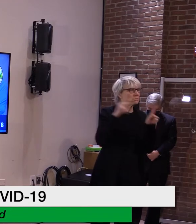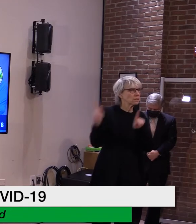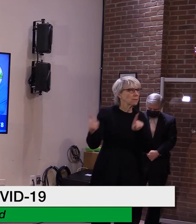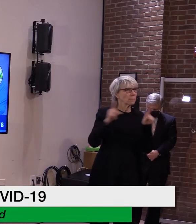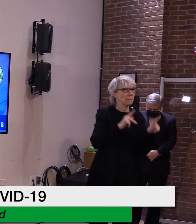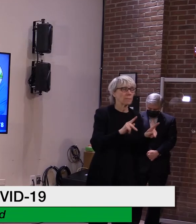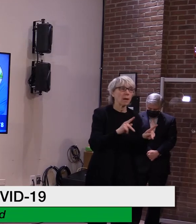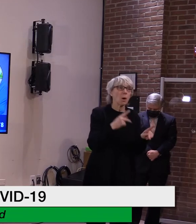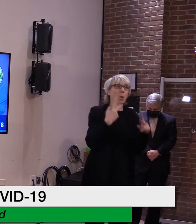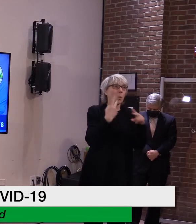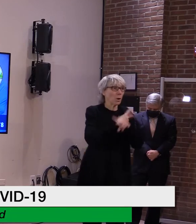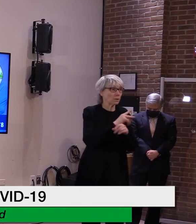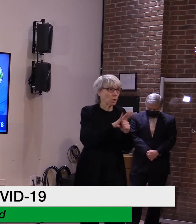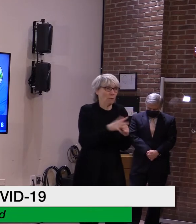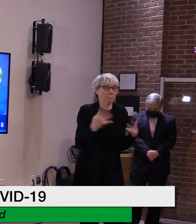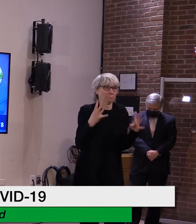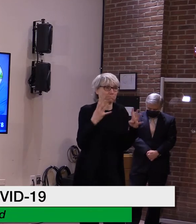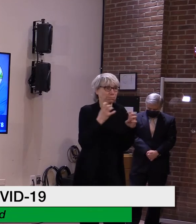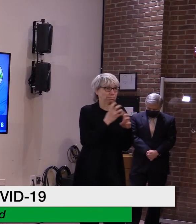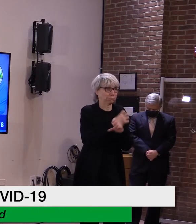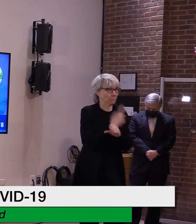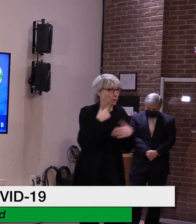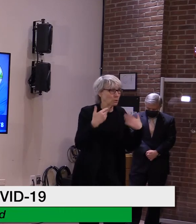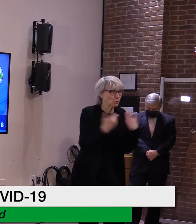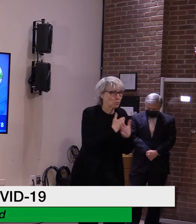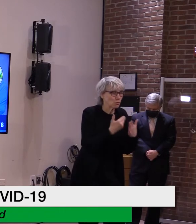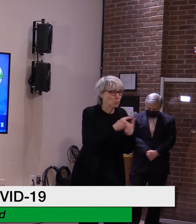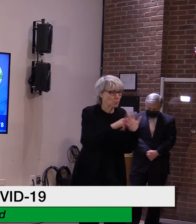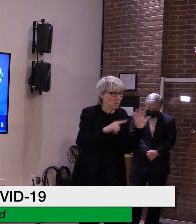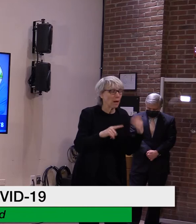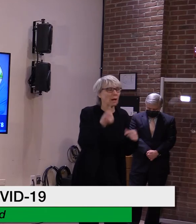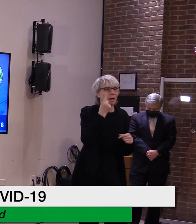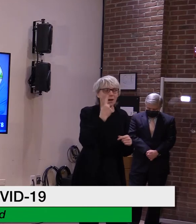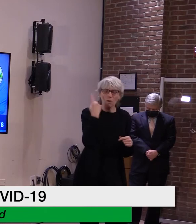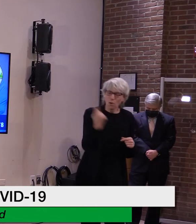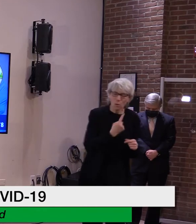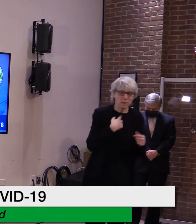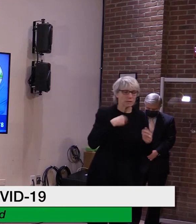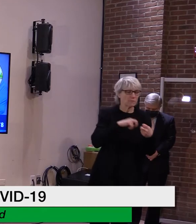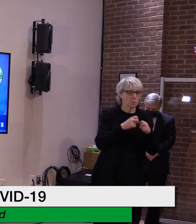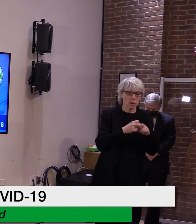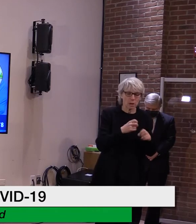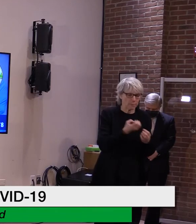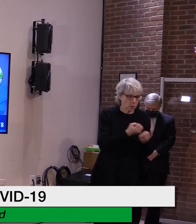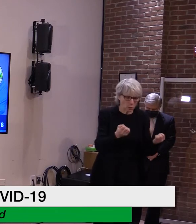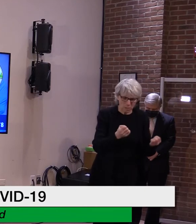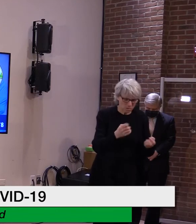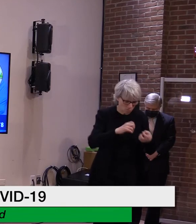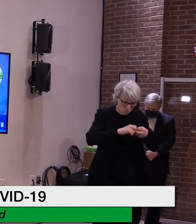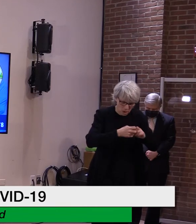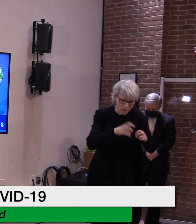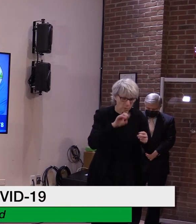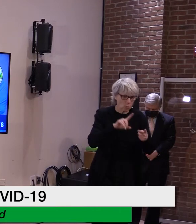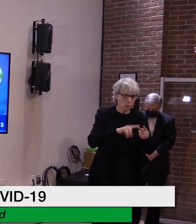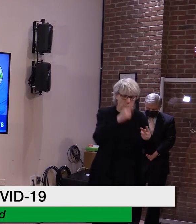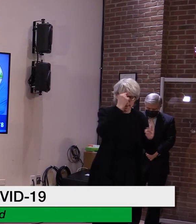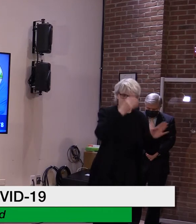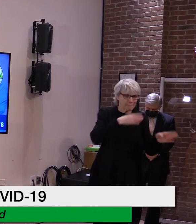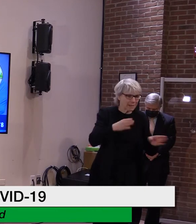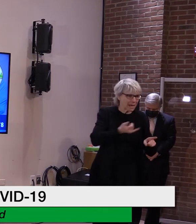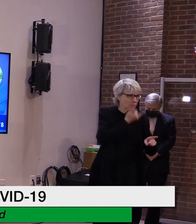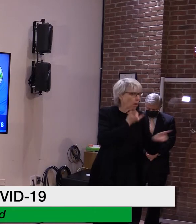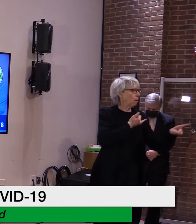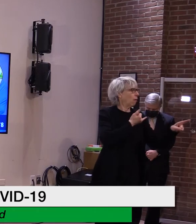dose, including accidents, problems with equipment, as well as issues with planning. But I want to make it very clear